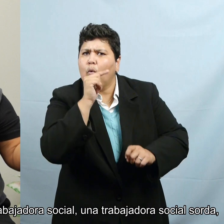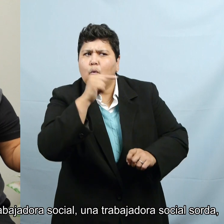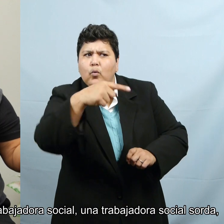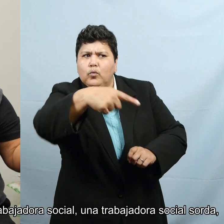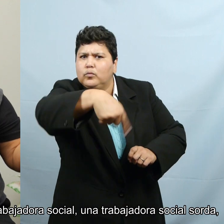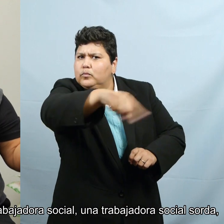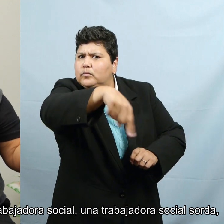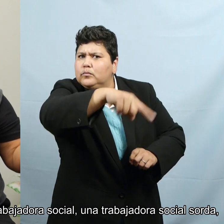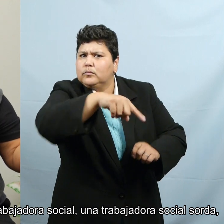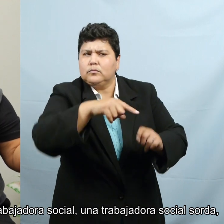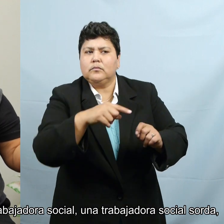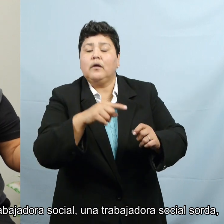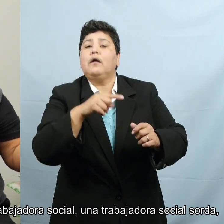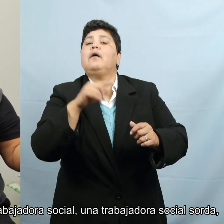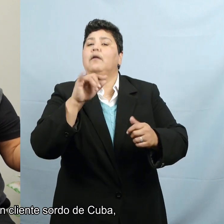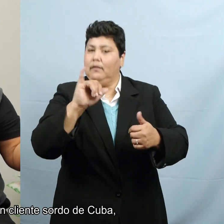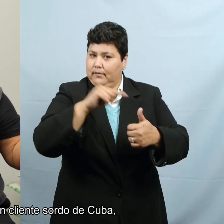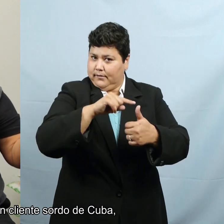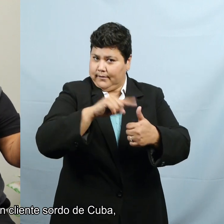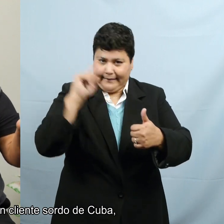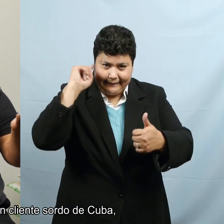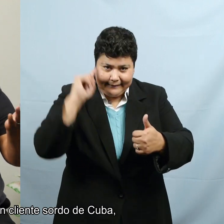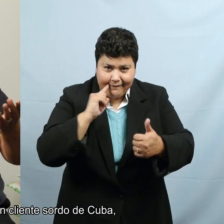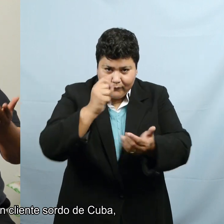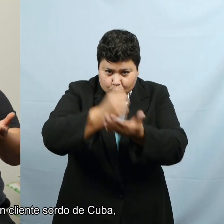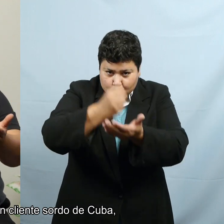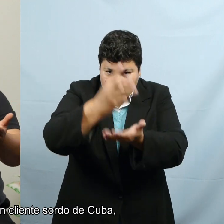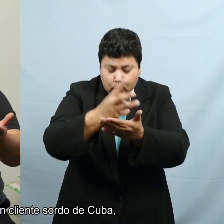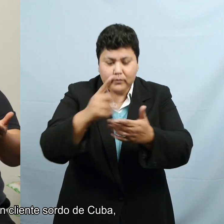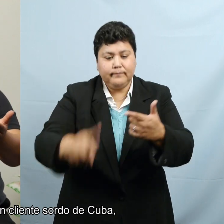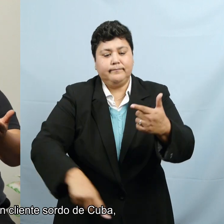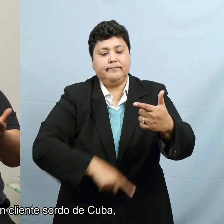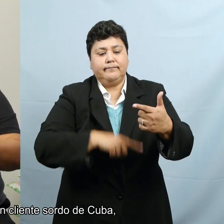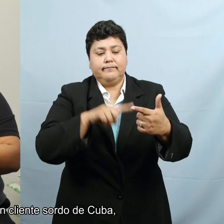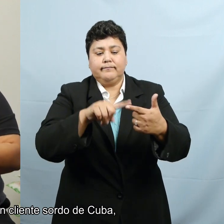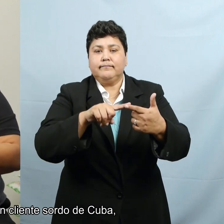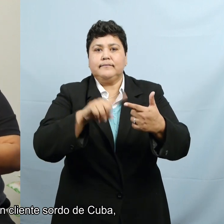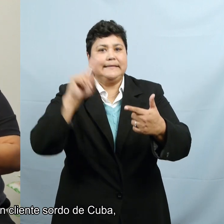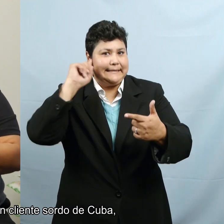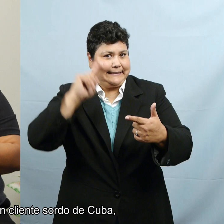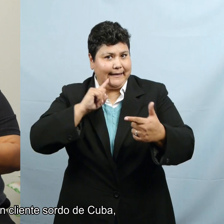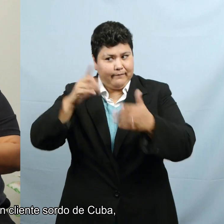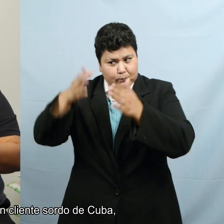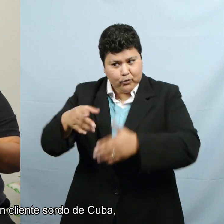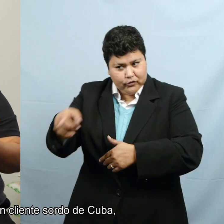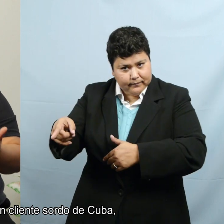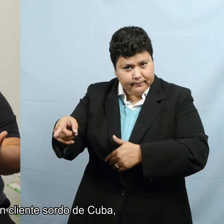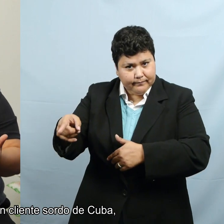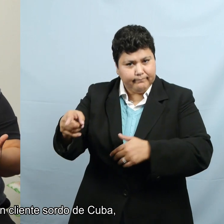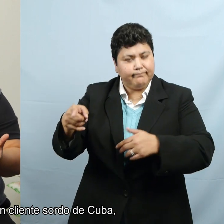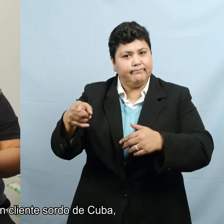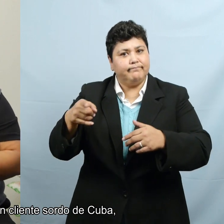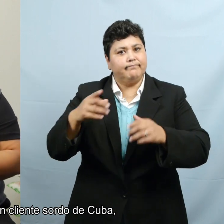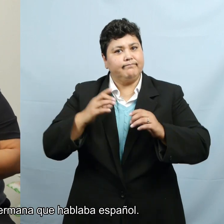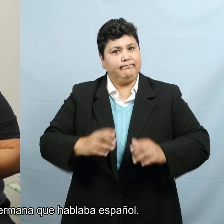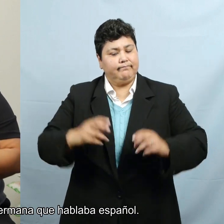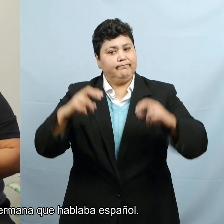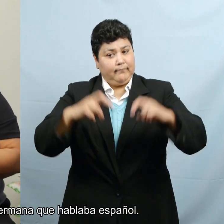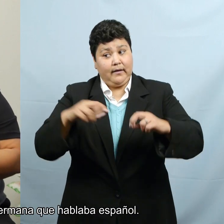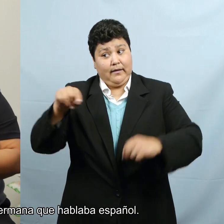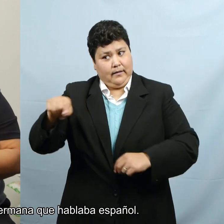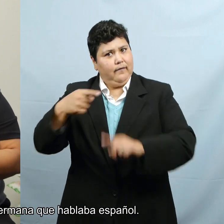a social worker, a deaf social worker, and a deaf client from Cuba,